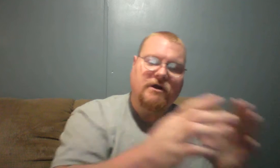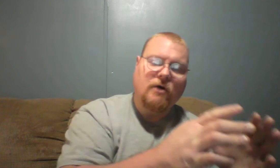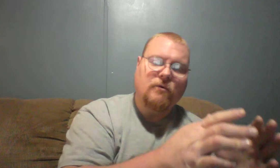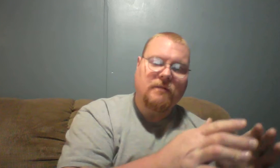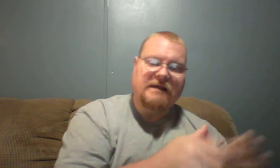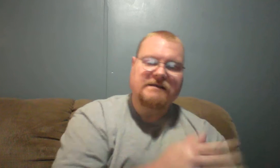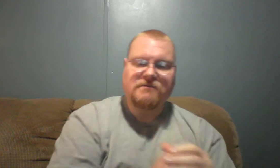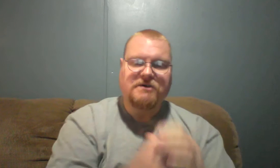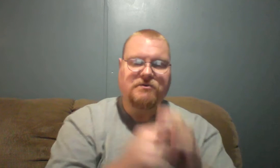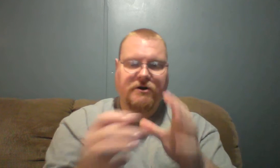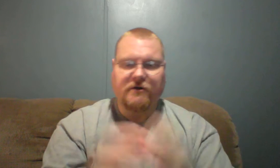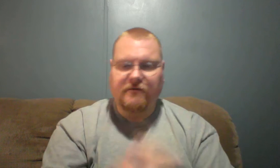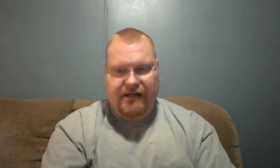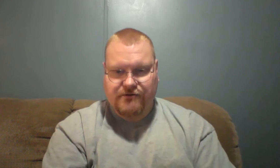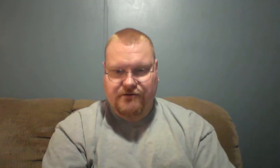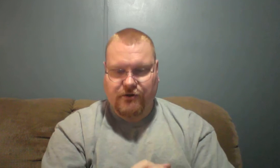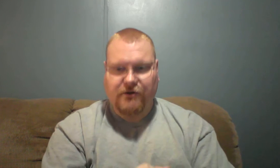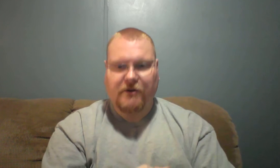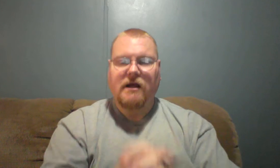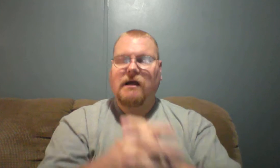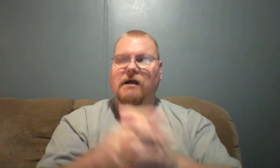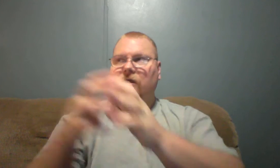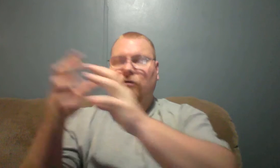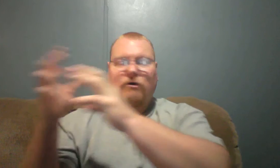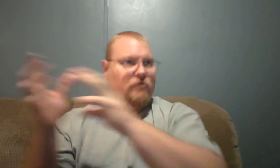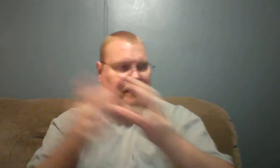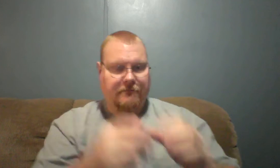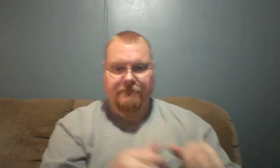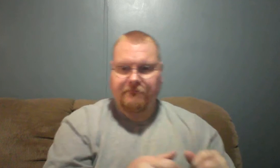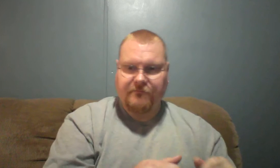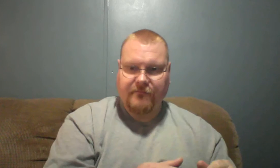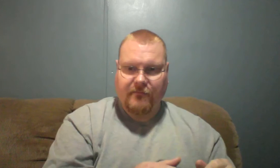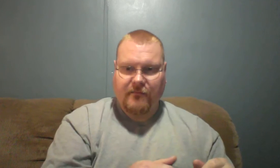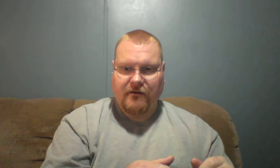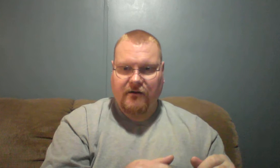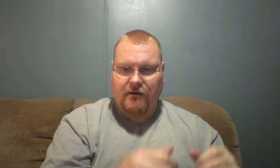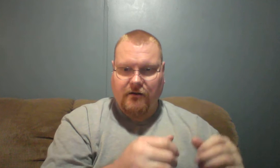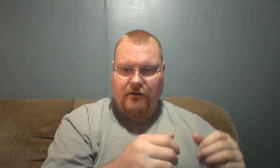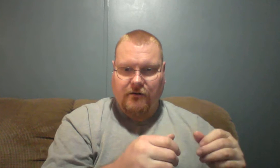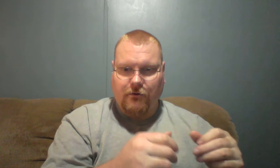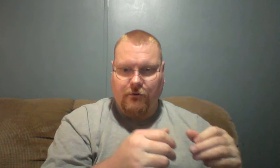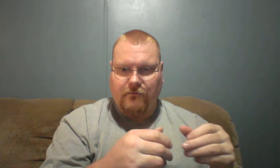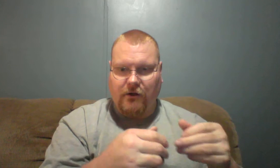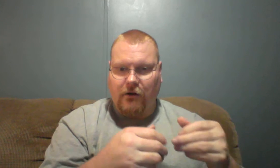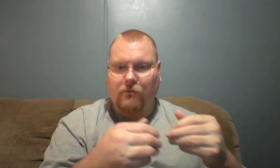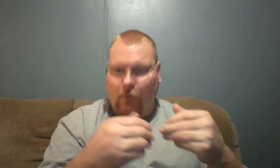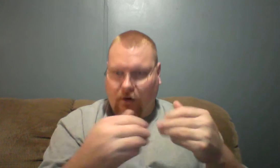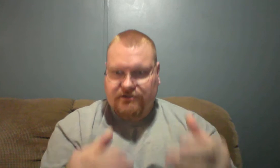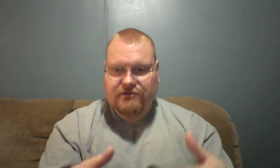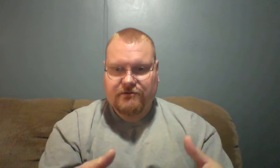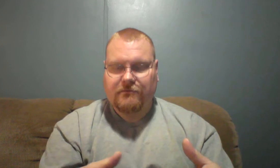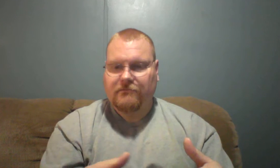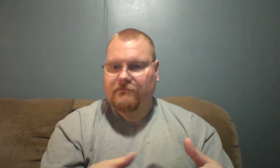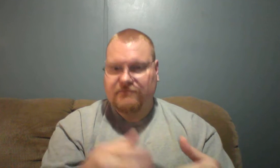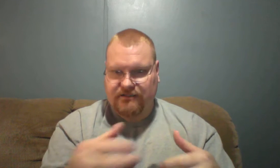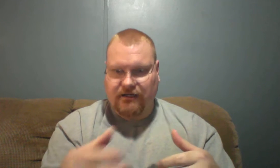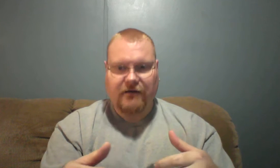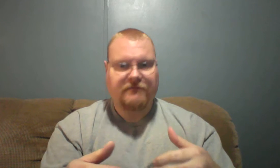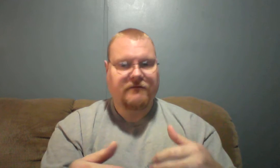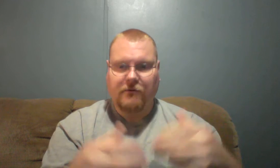you go in places, especially when you're in the evangelist, when you're, you look around, you, you know, watch stuff, you know,